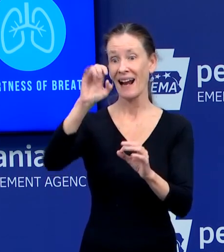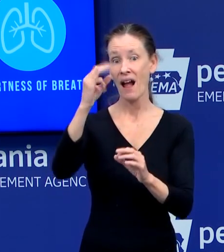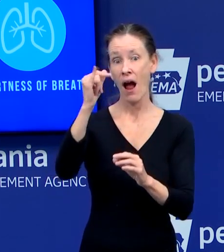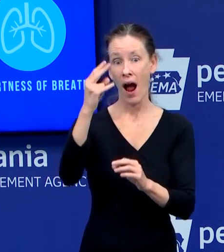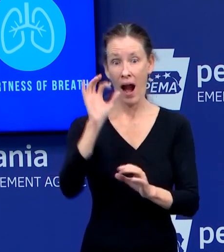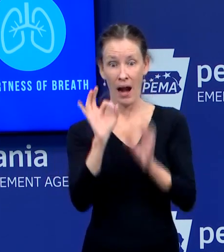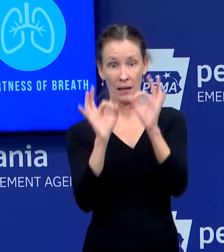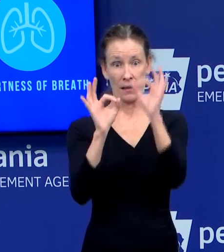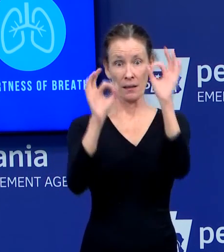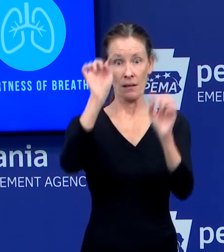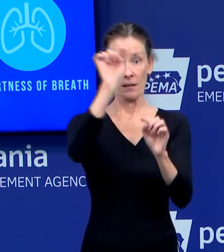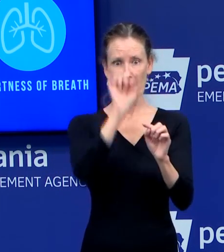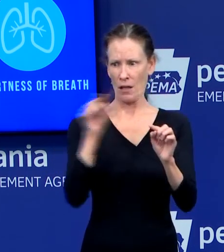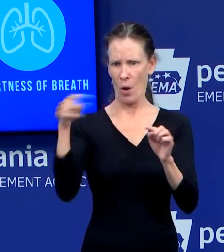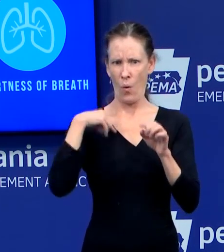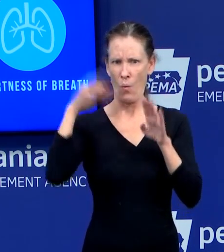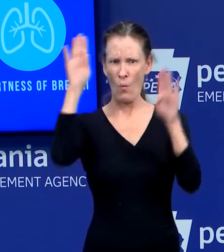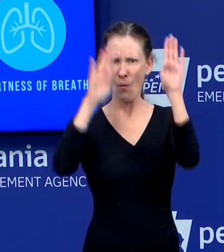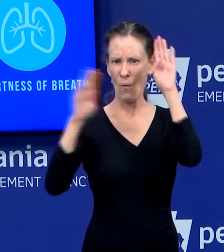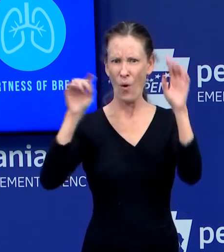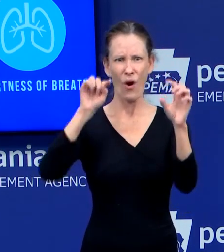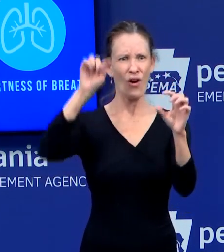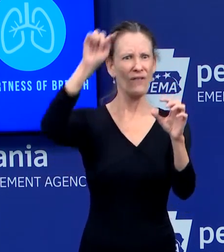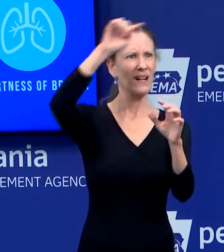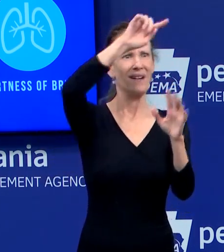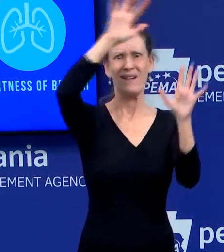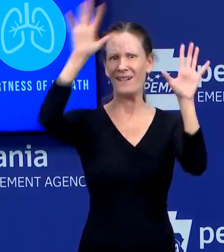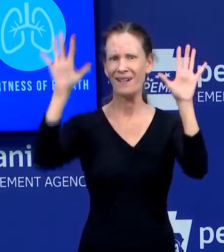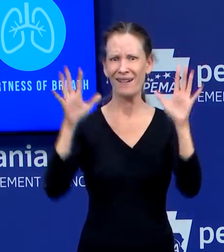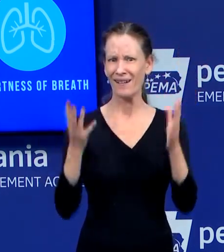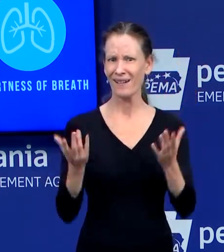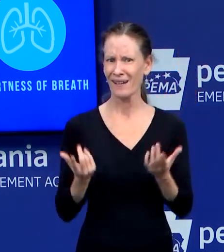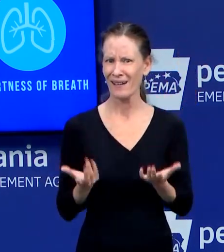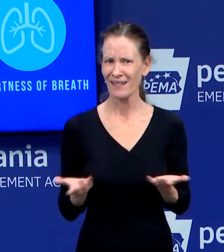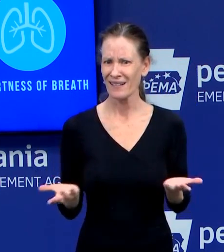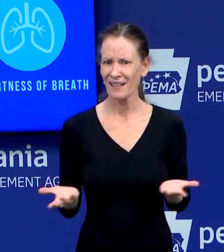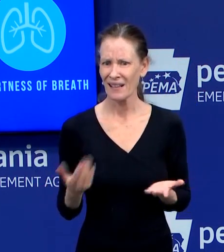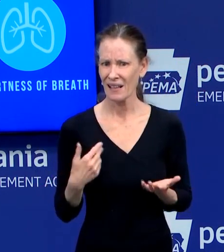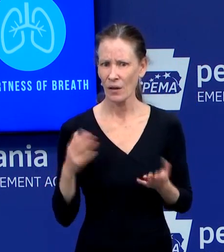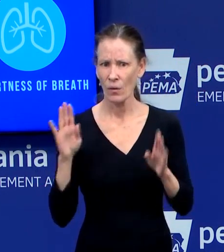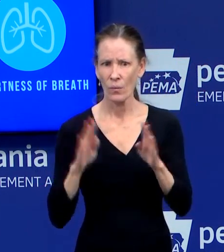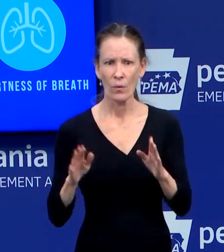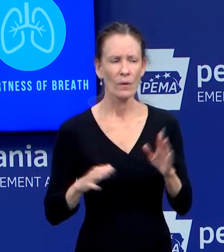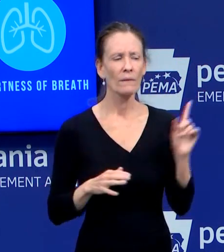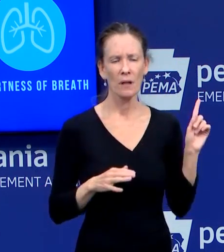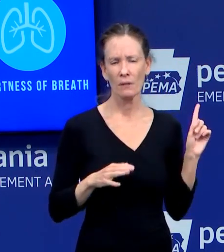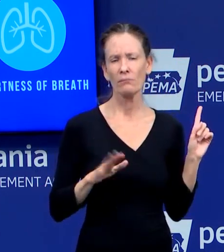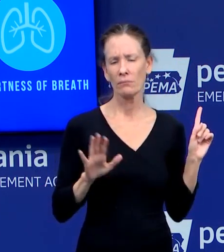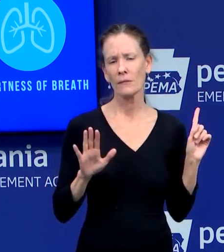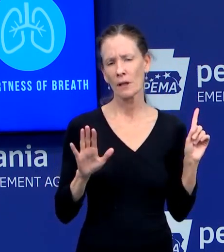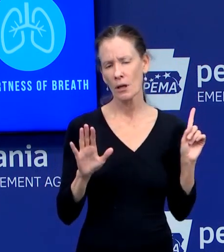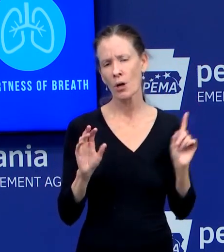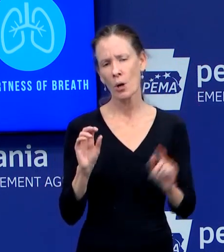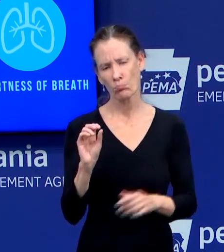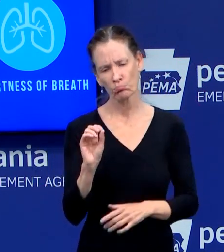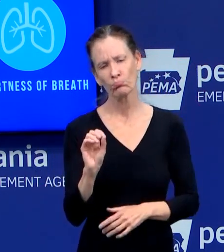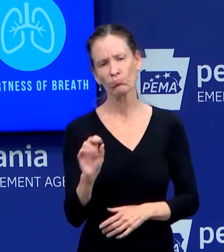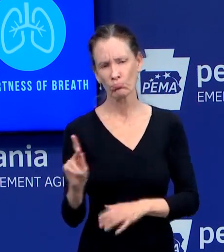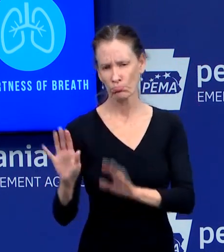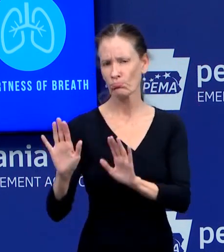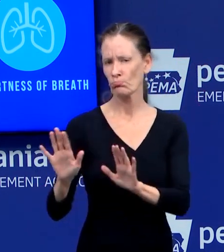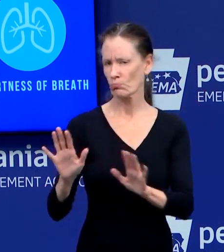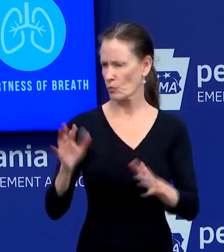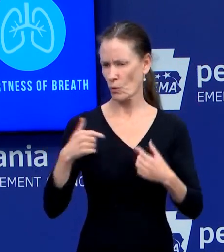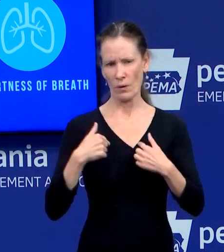than counties farther out from what Governor Wolf called the epicenter? Mm Well, um, so we're monitoring the situation throughout the state